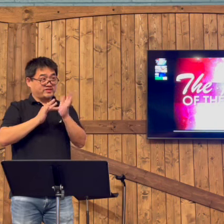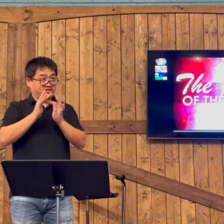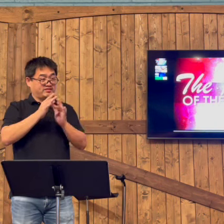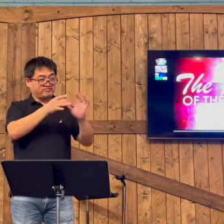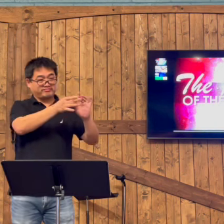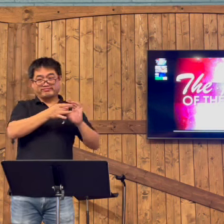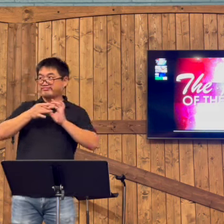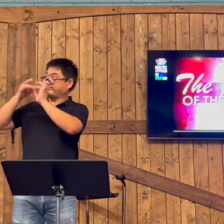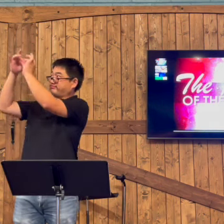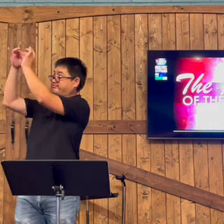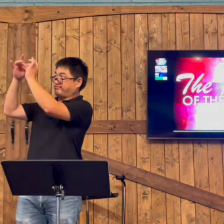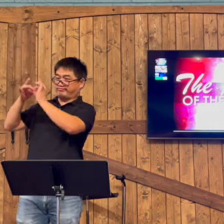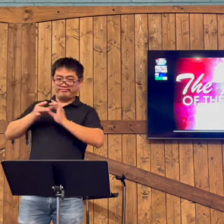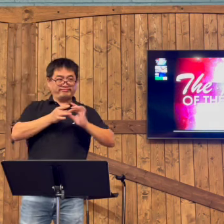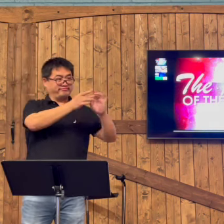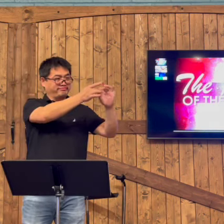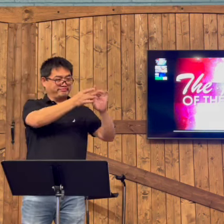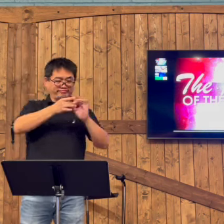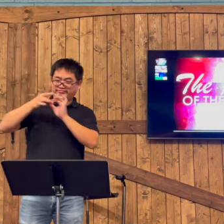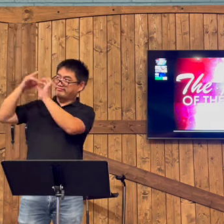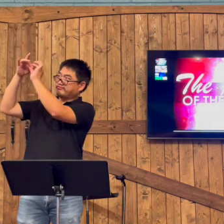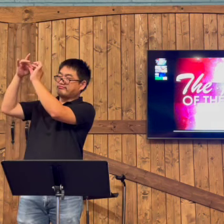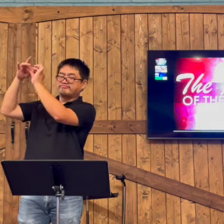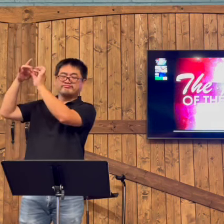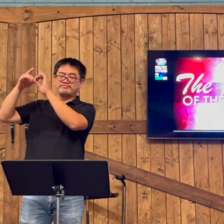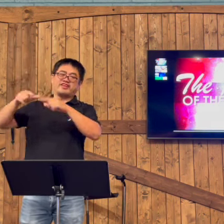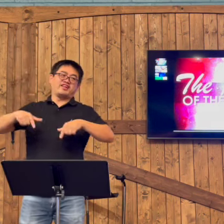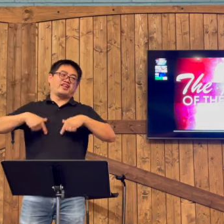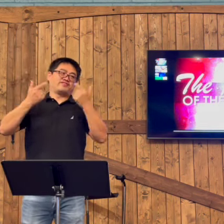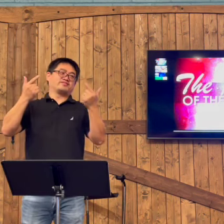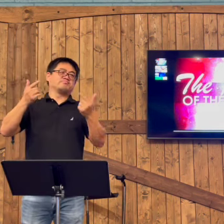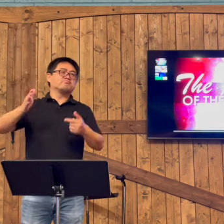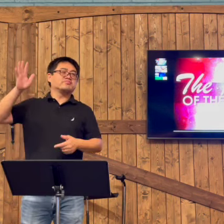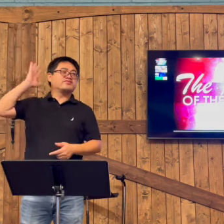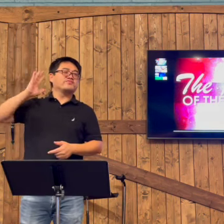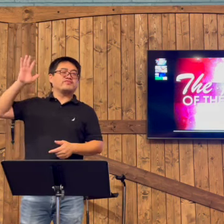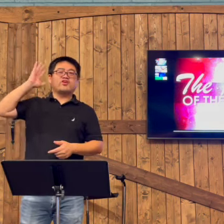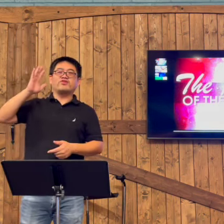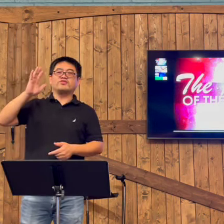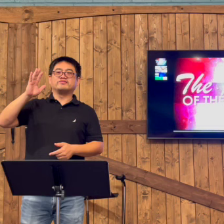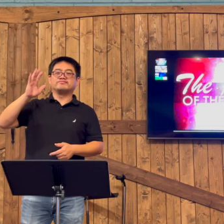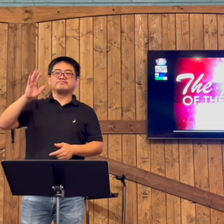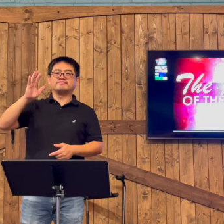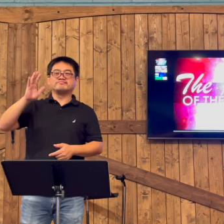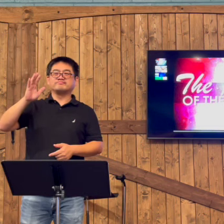And if you believe in me, you can have unity with God. You can have life in heaven.